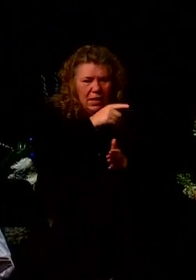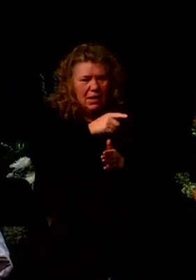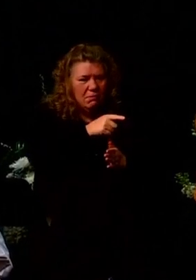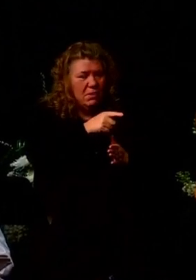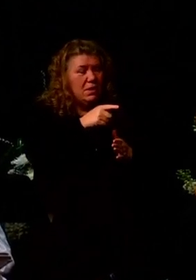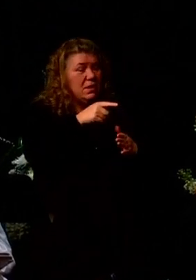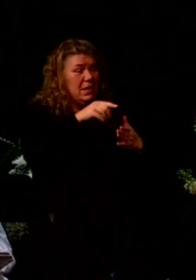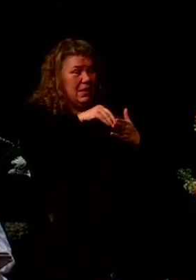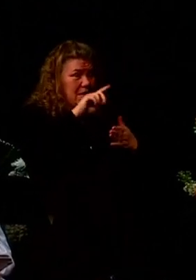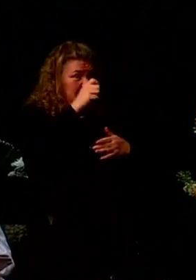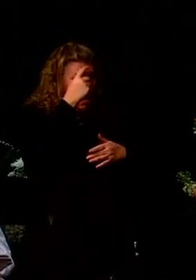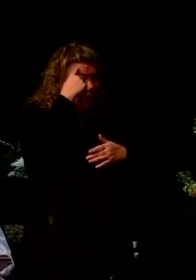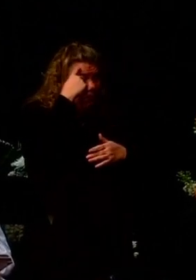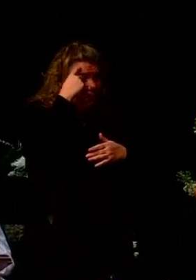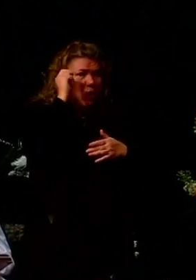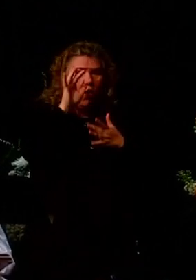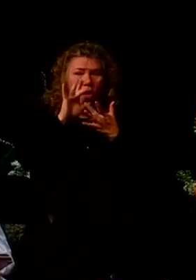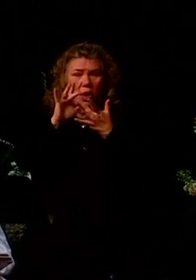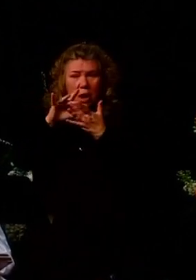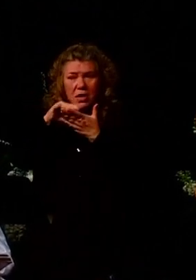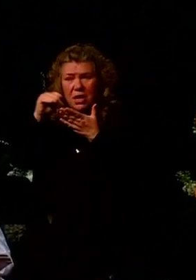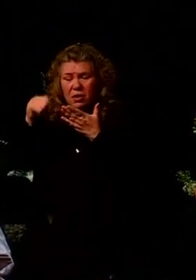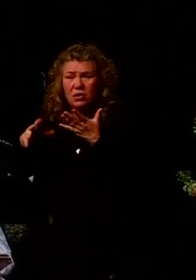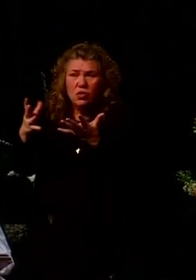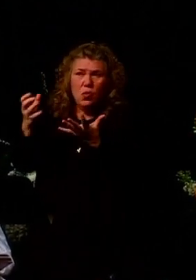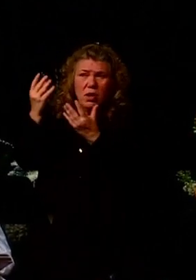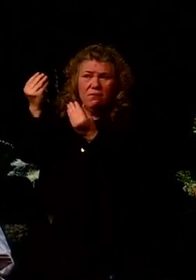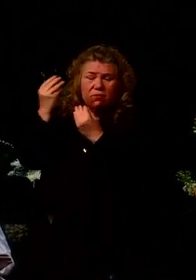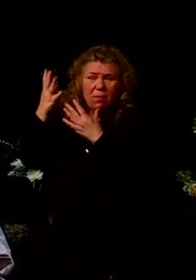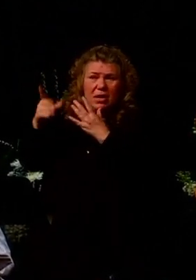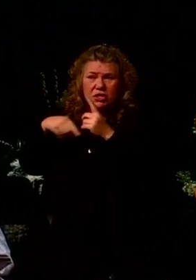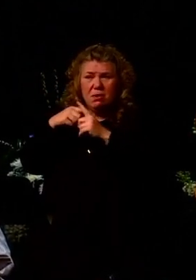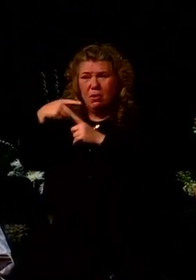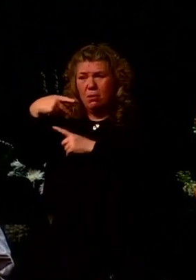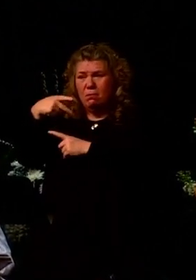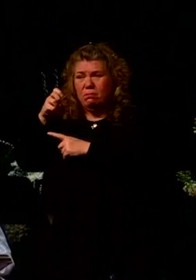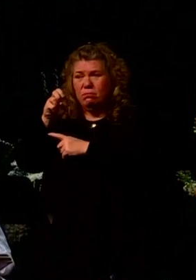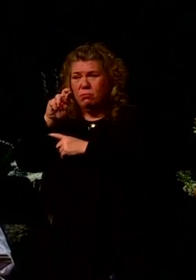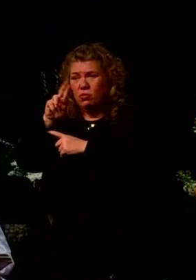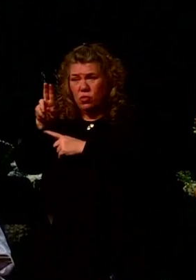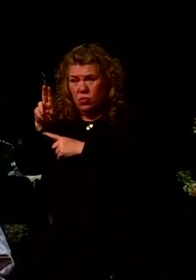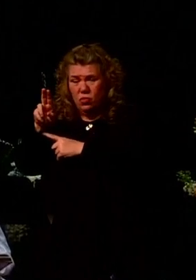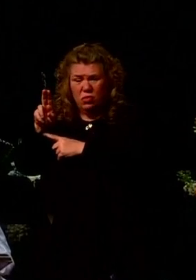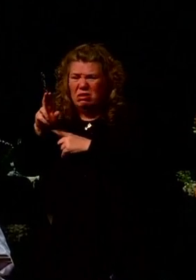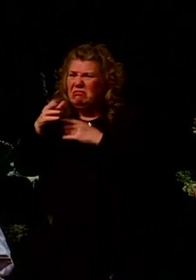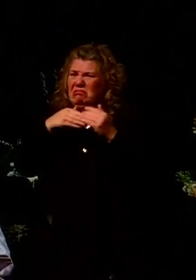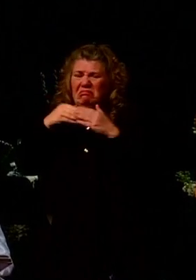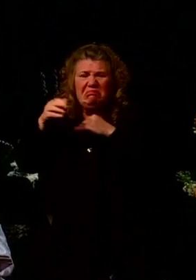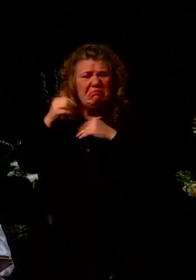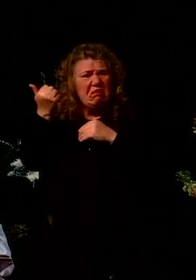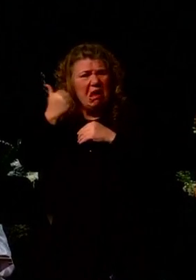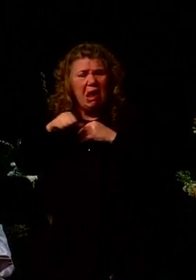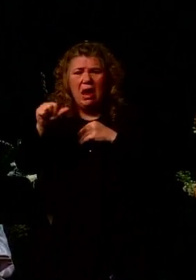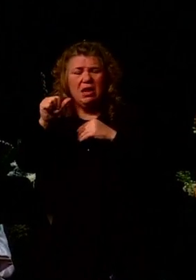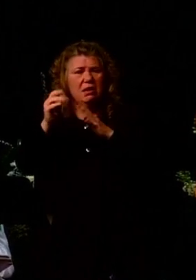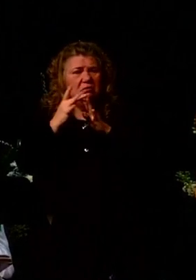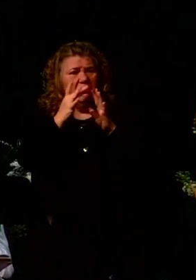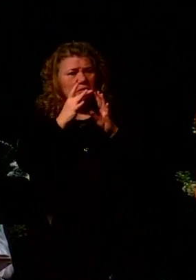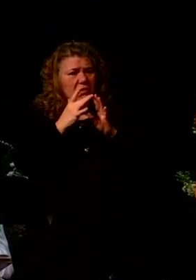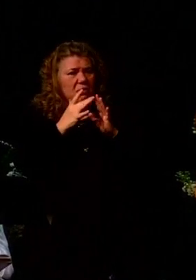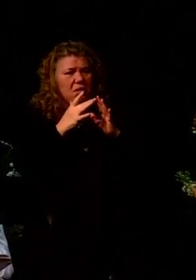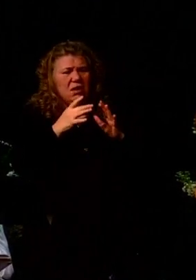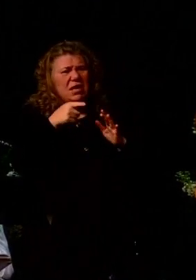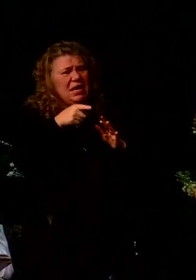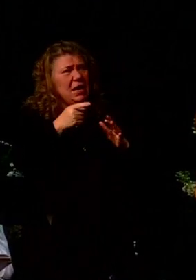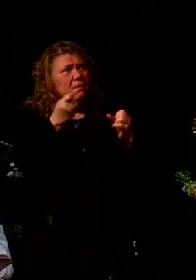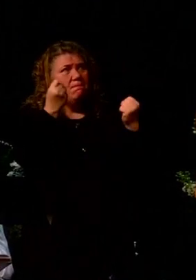of government or contacting a student who wanted information about Peru. I could list his many acts